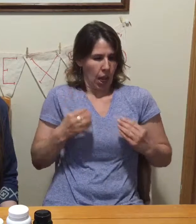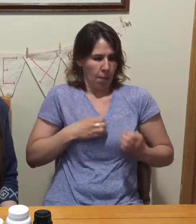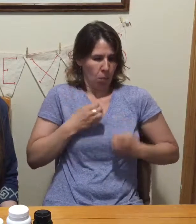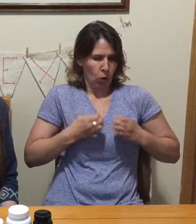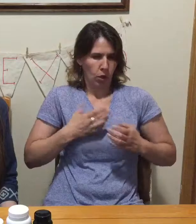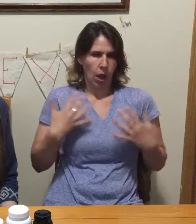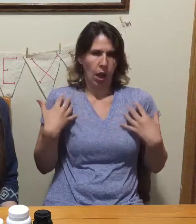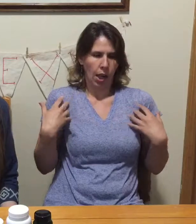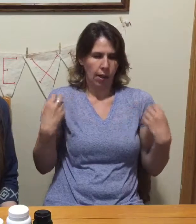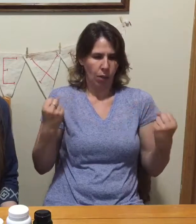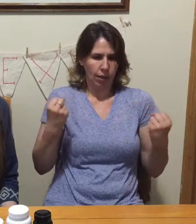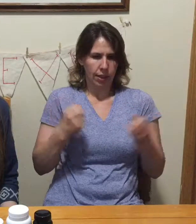It's pretty amazing.